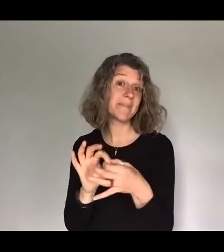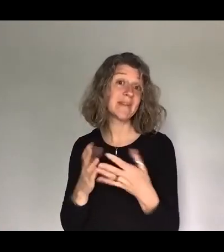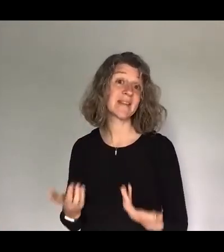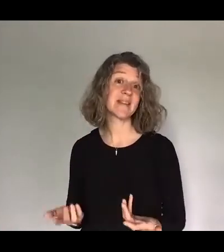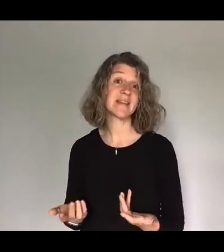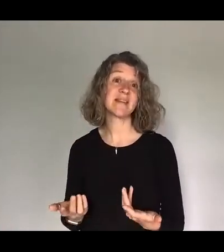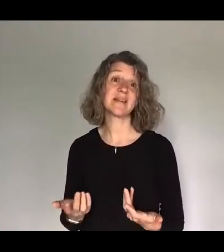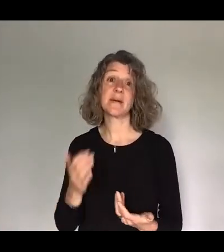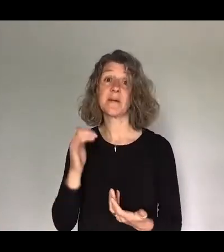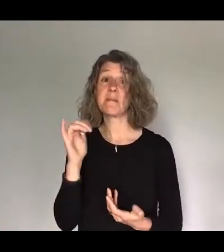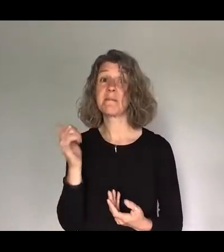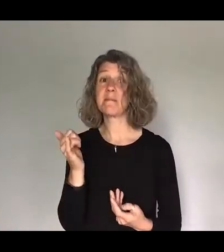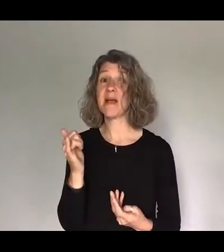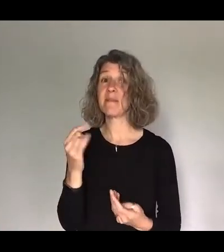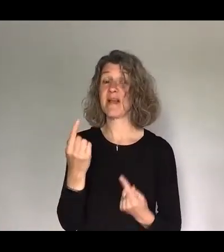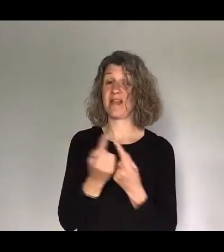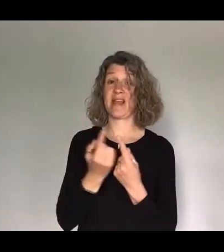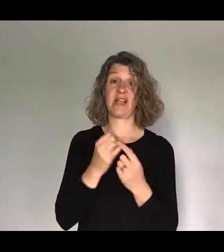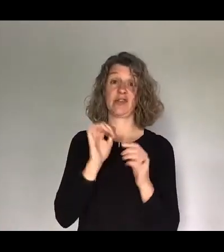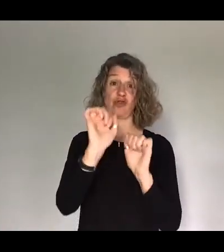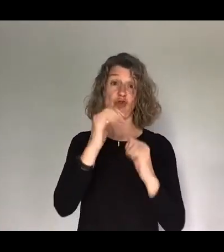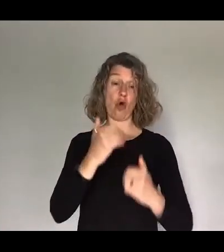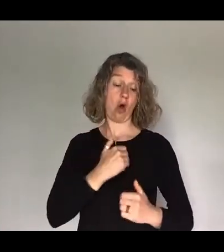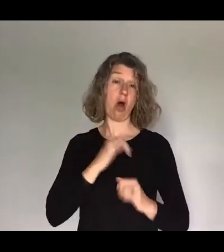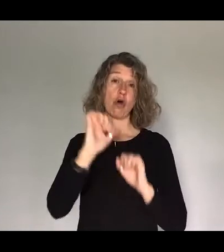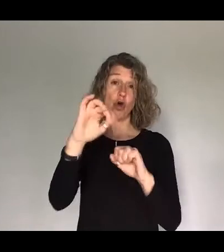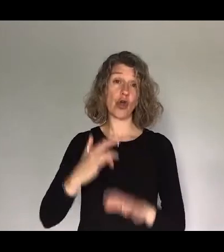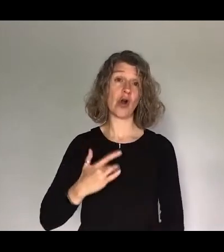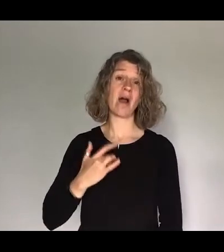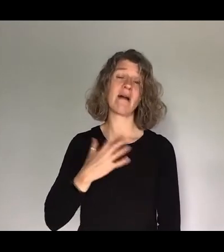maybe there are things in your heart or in your life that you are longing for God to do